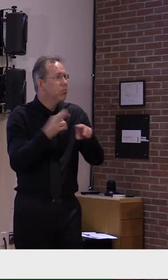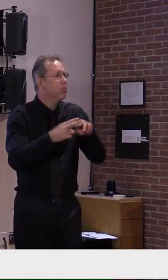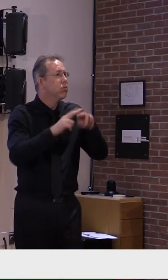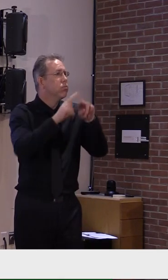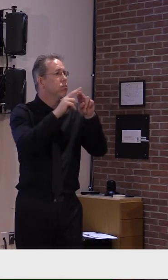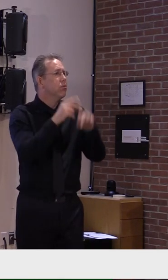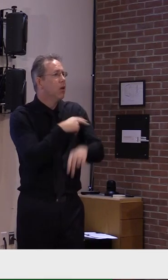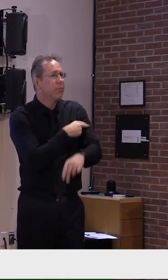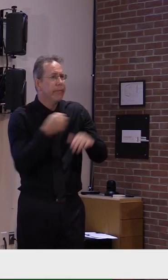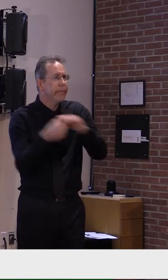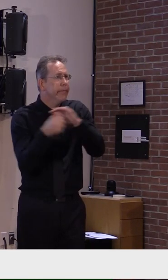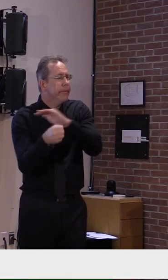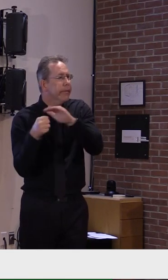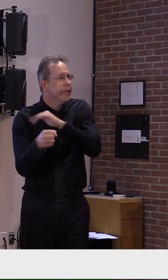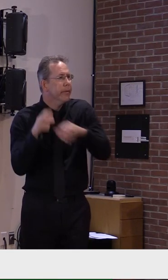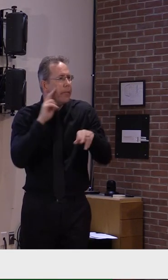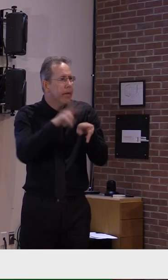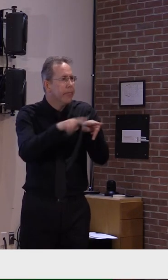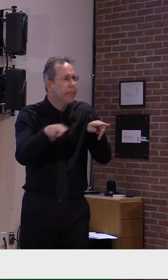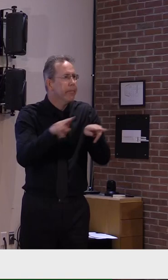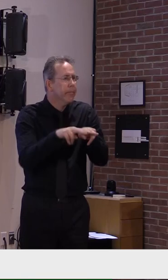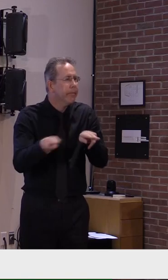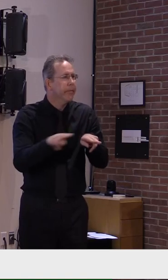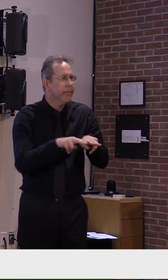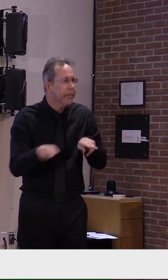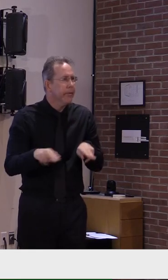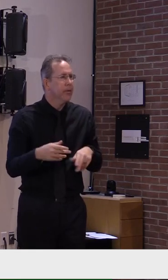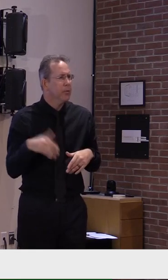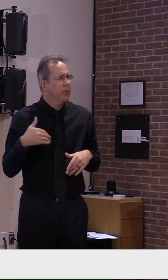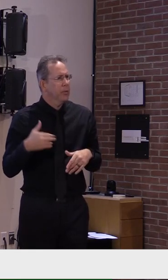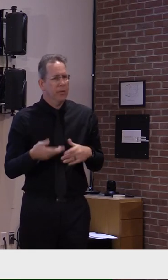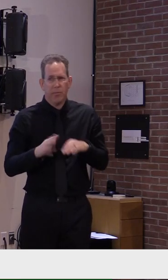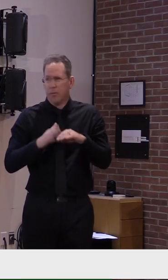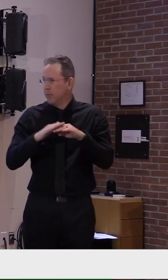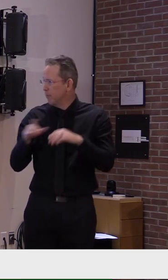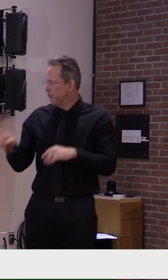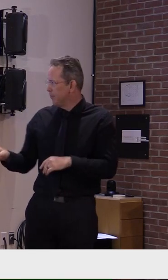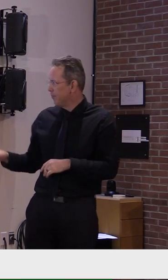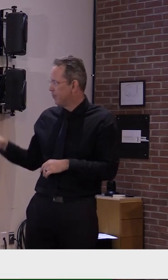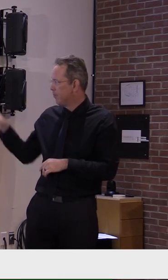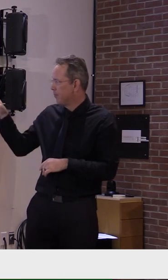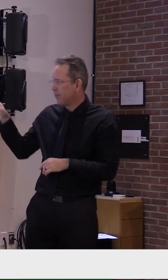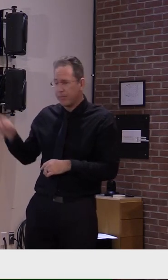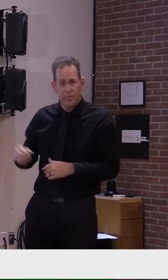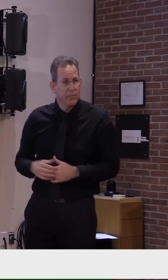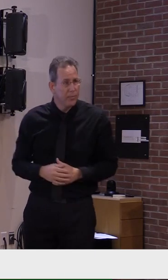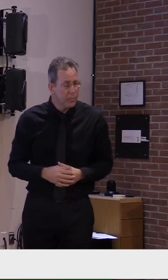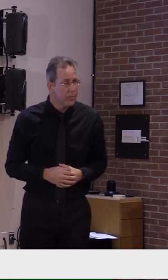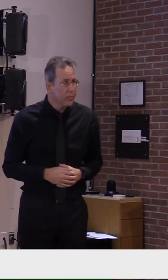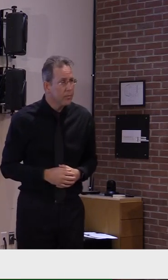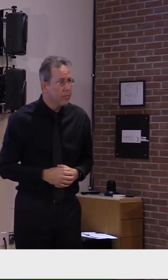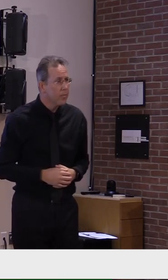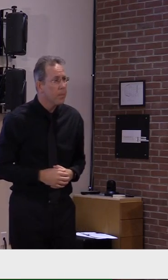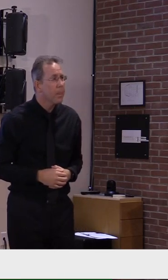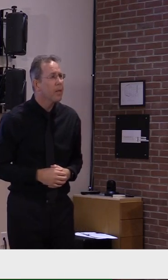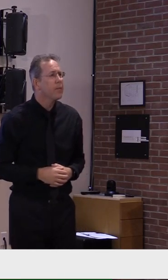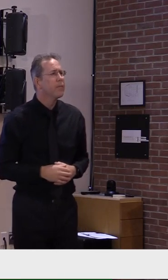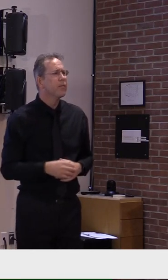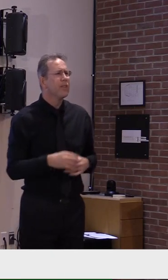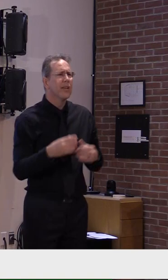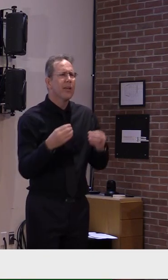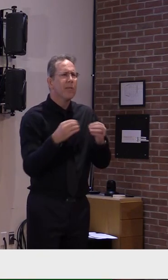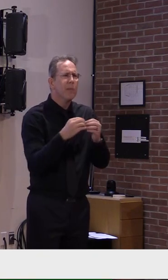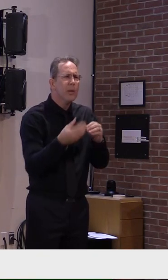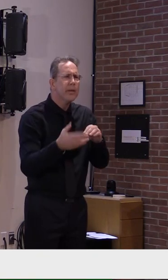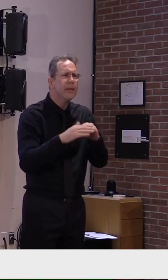rate, unfortunately, continues to crawl up as well, now reporting more fatalities on average than we did back in the summer surge.